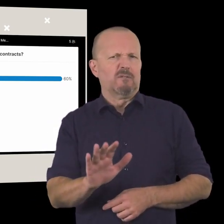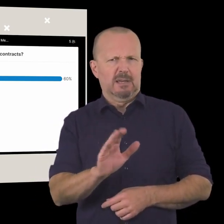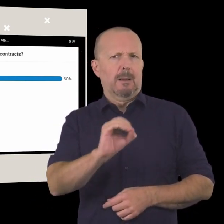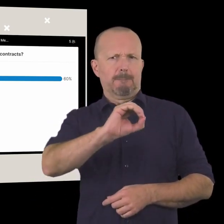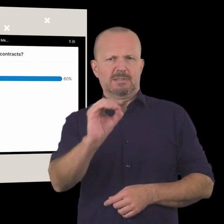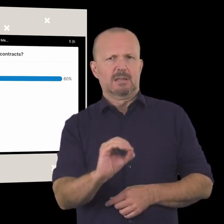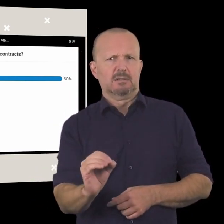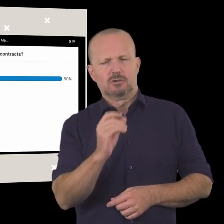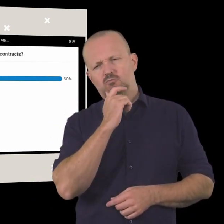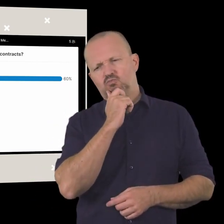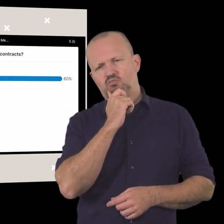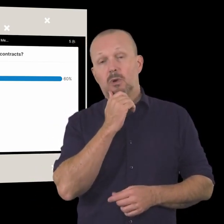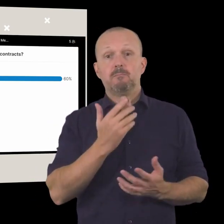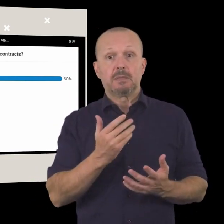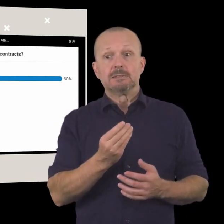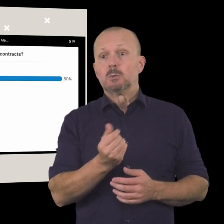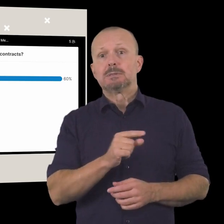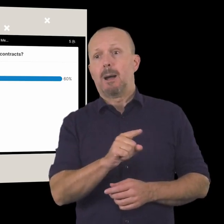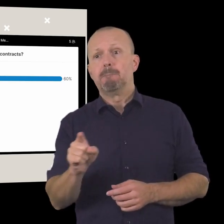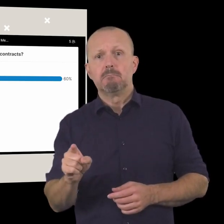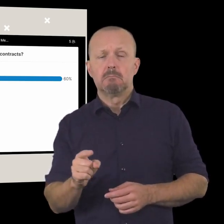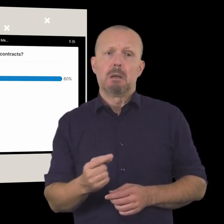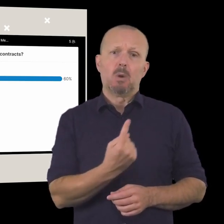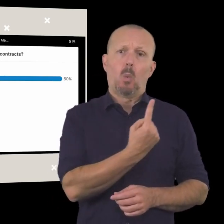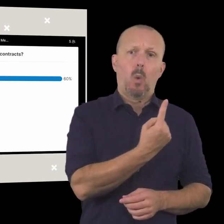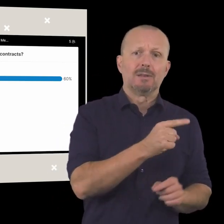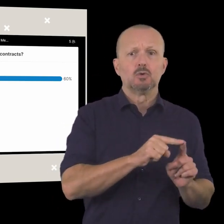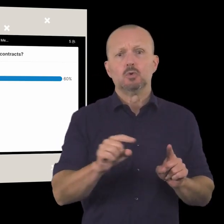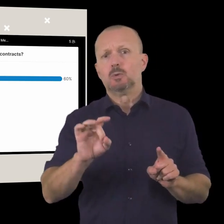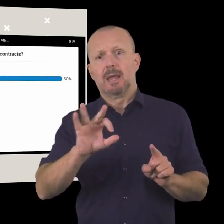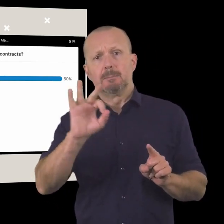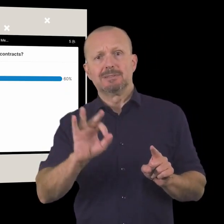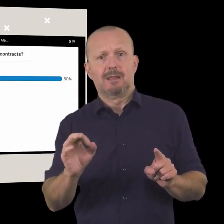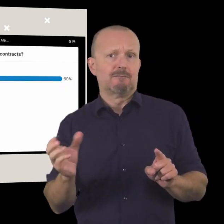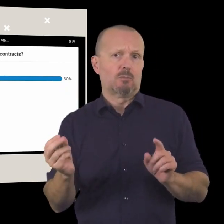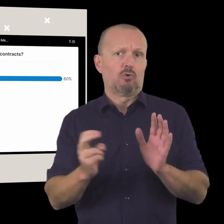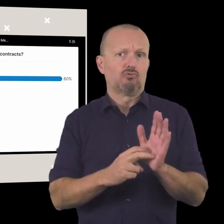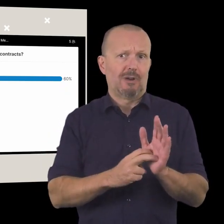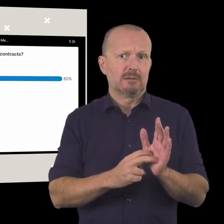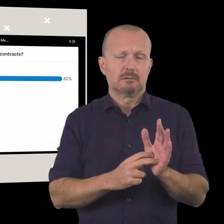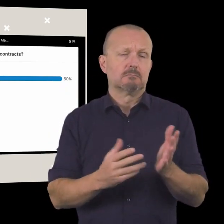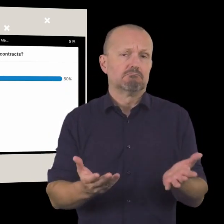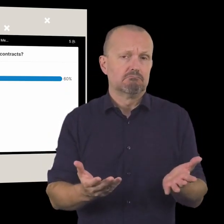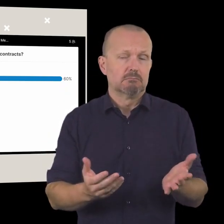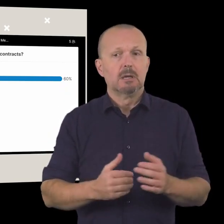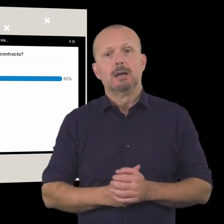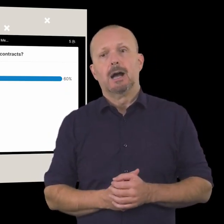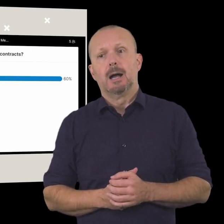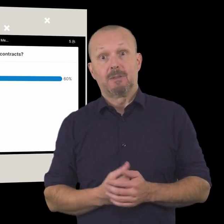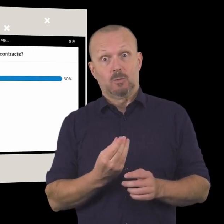that comes from contracts so for some of you uh uh one to ten percent of your income comes from contracts